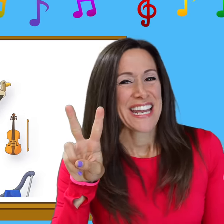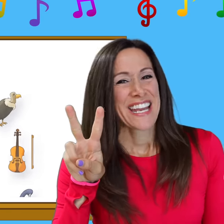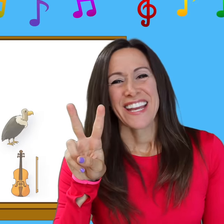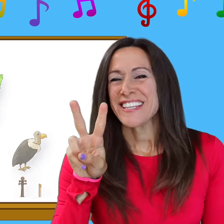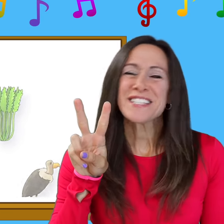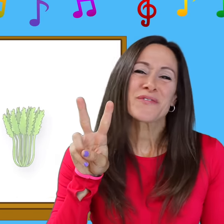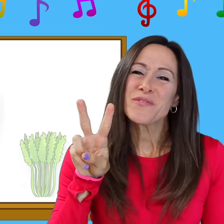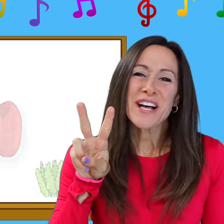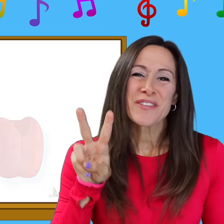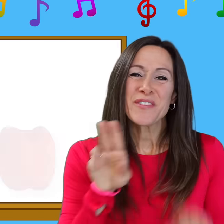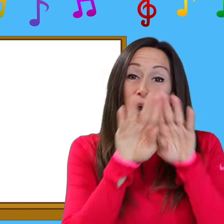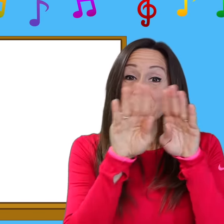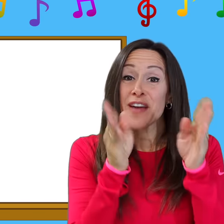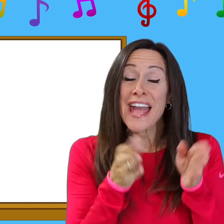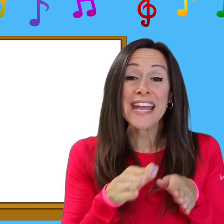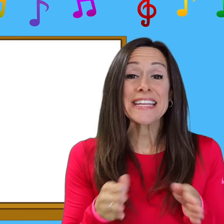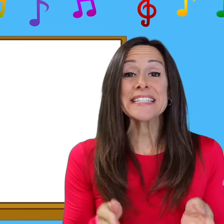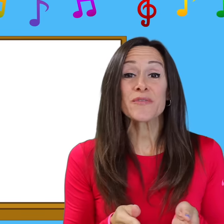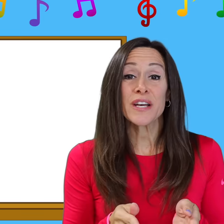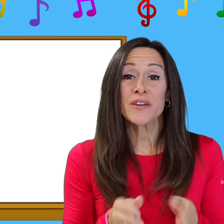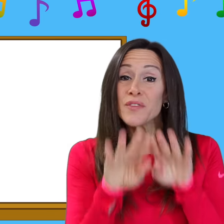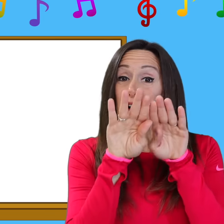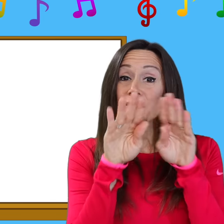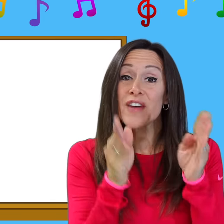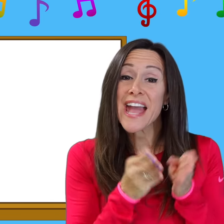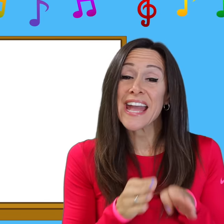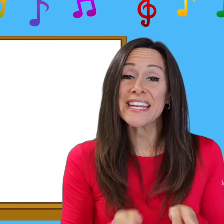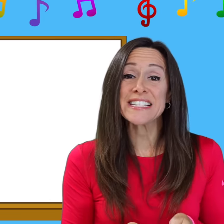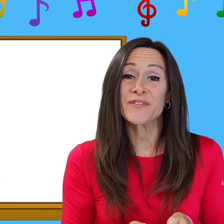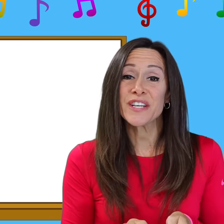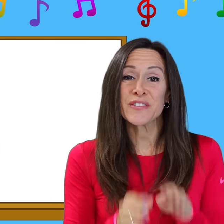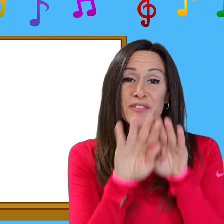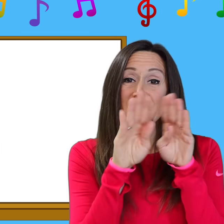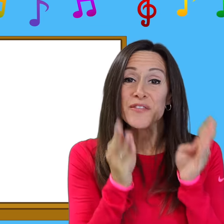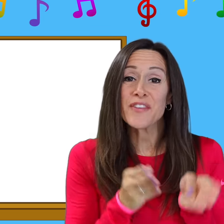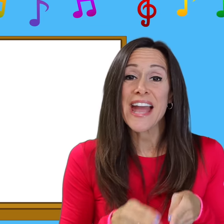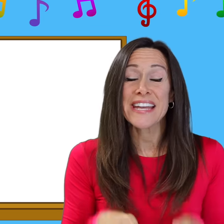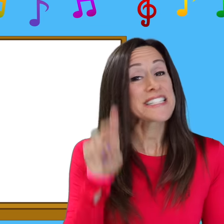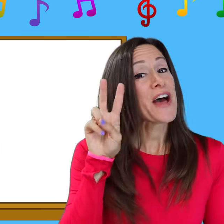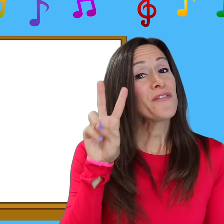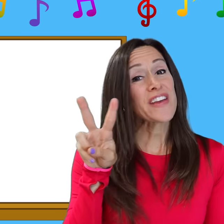is for v-v-vase, v-v-vase, v-v-vase V